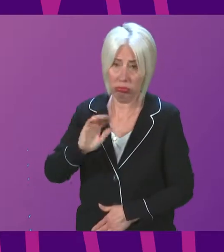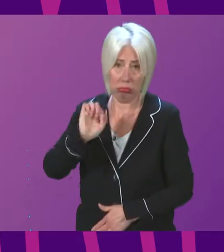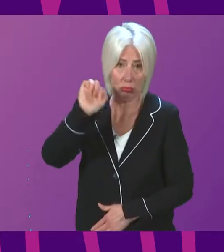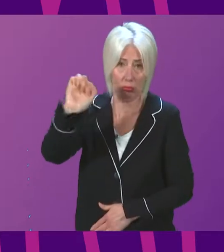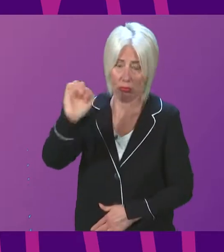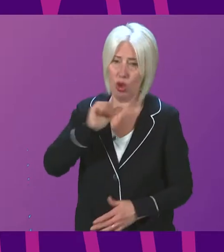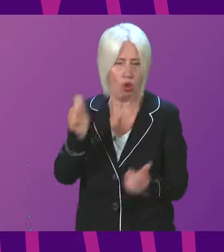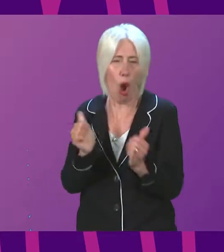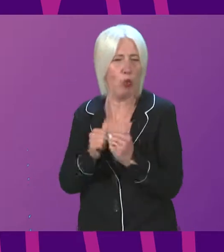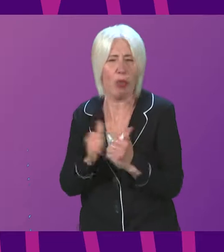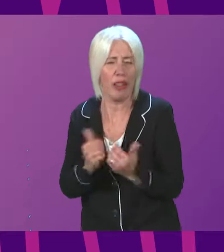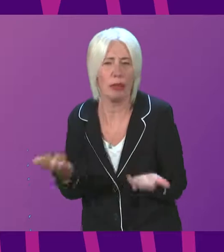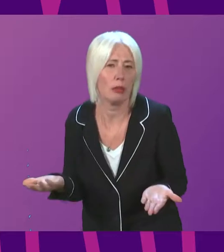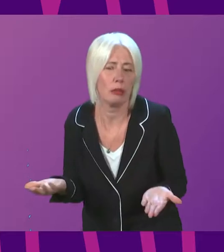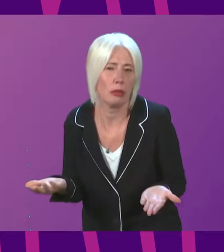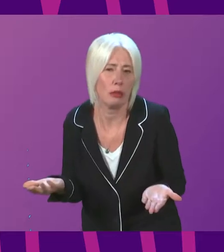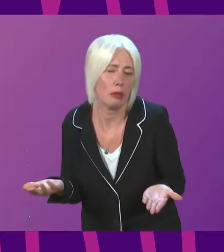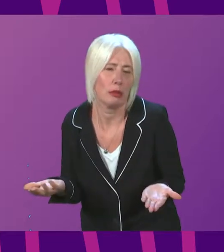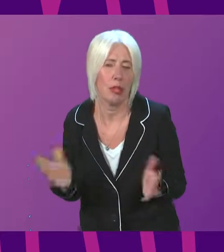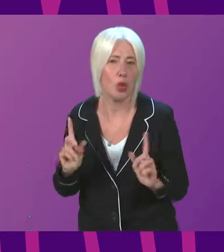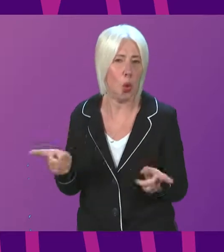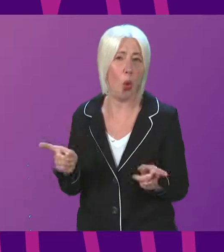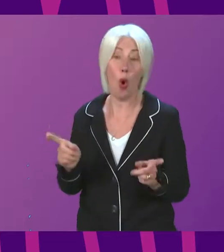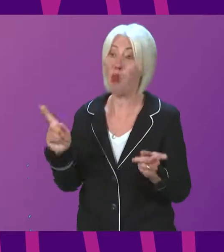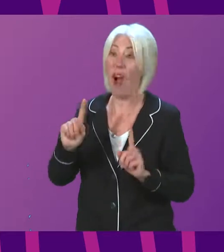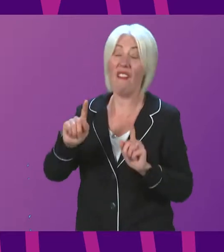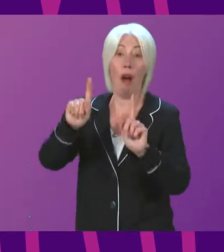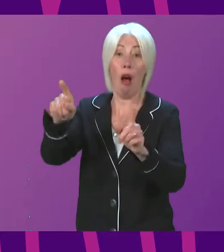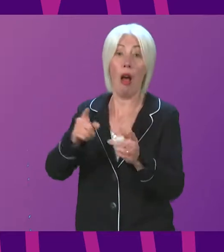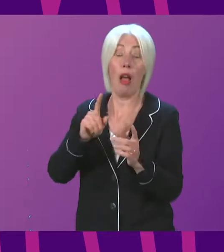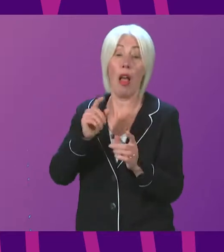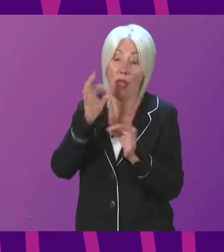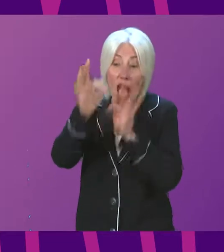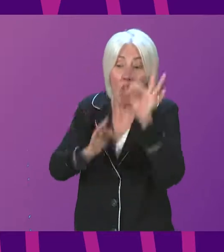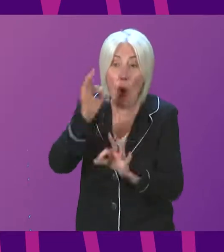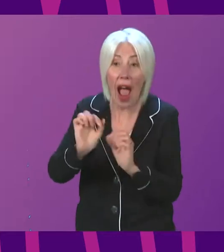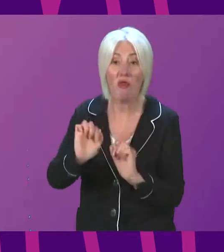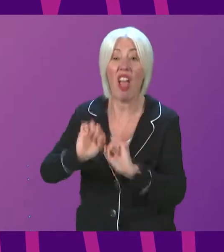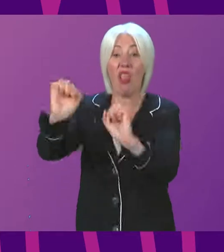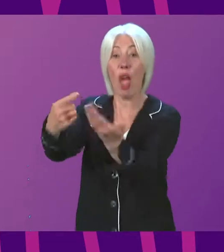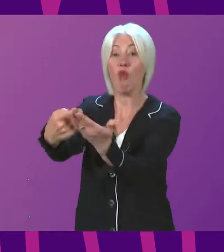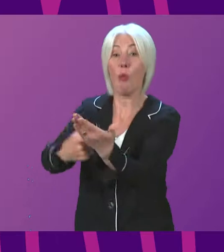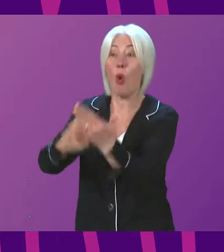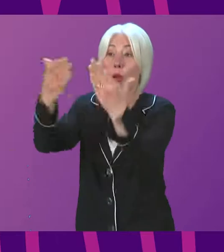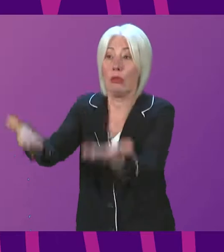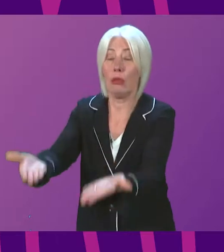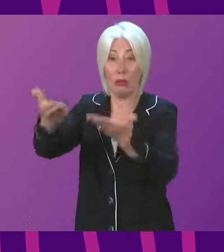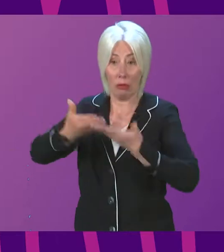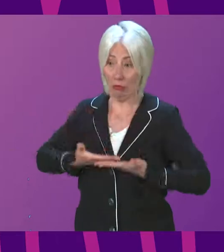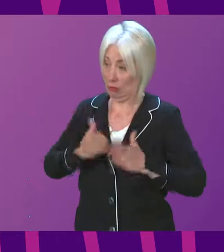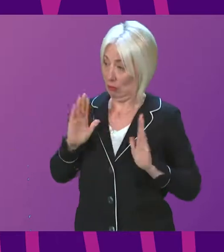would be completely inappropriate for that to be the case. So whatever is produced by the inquiry in its reporting will be